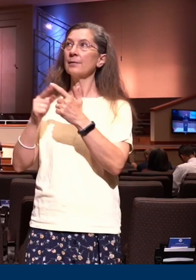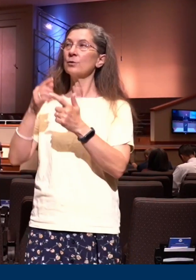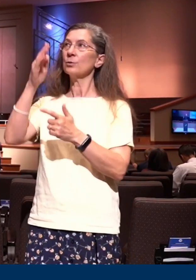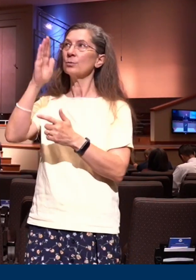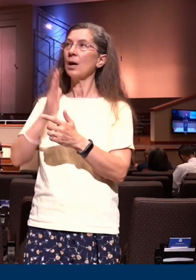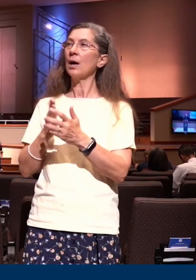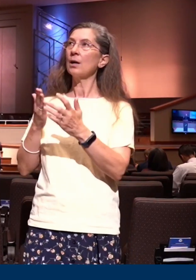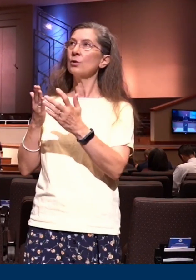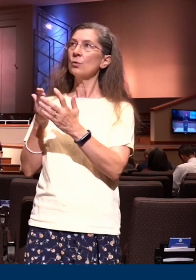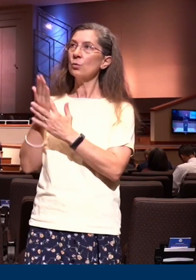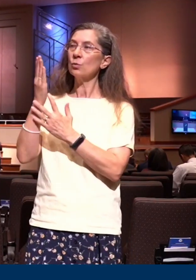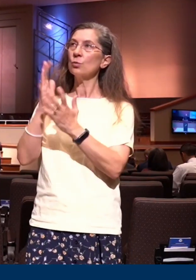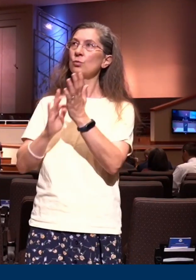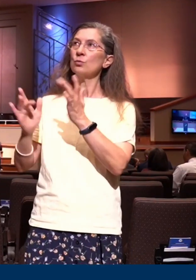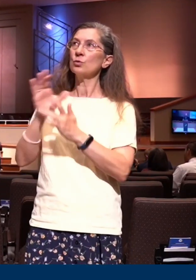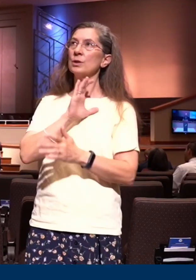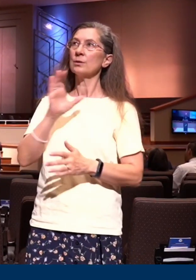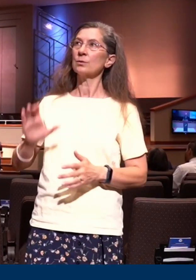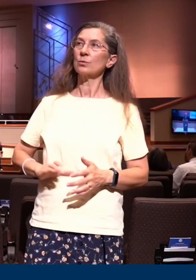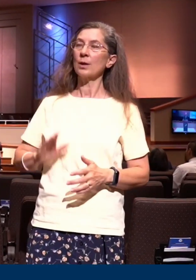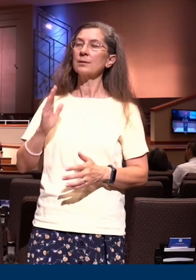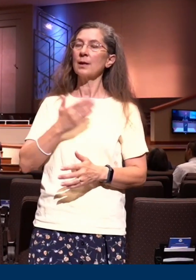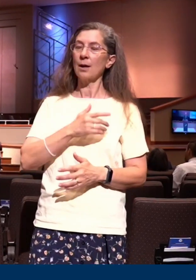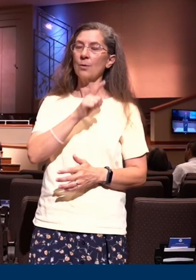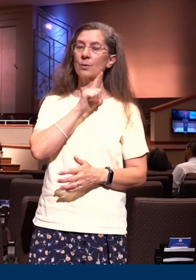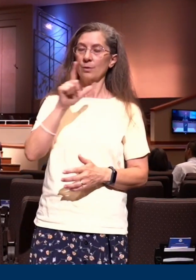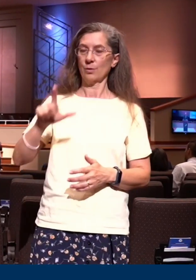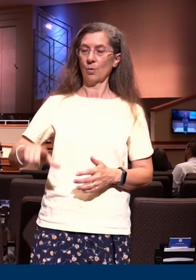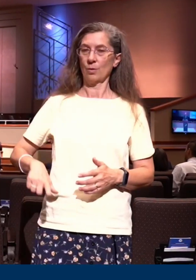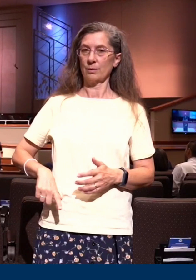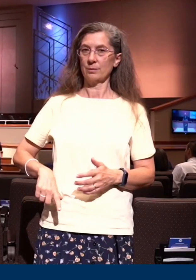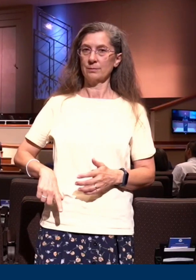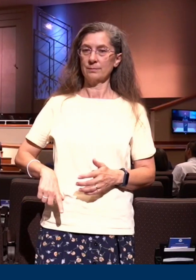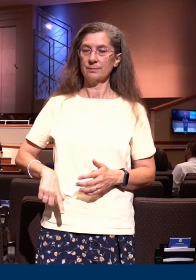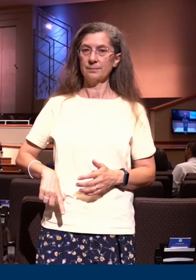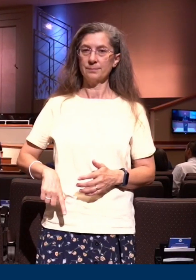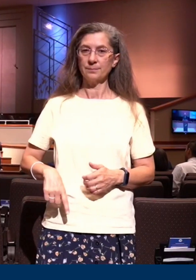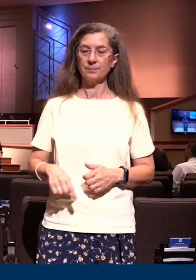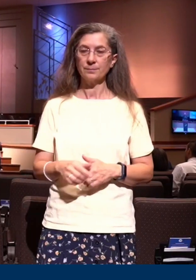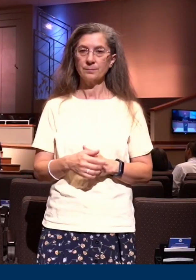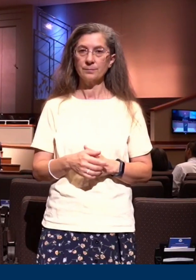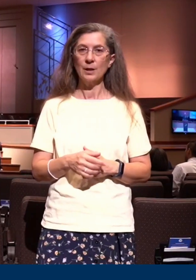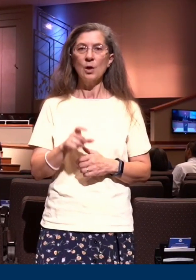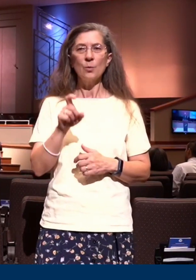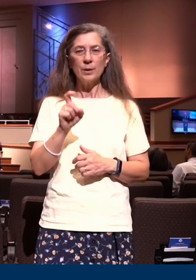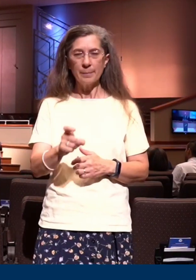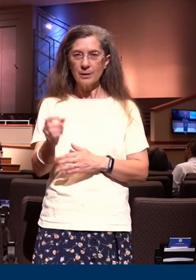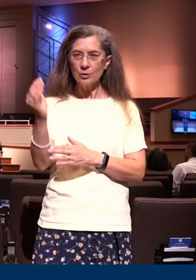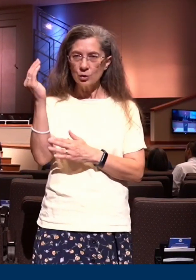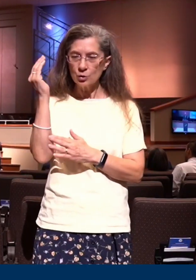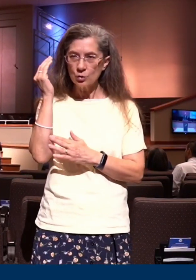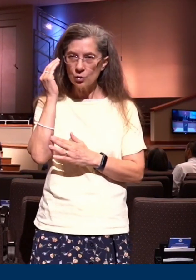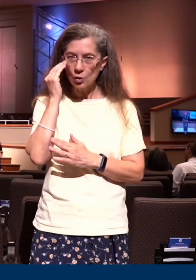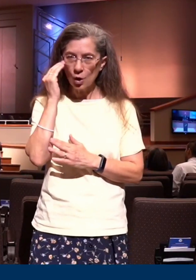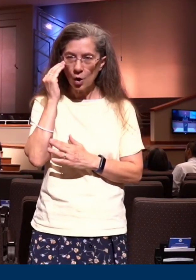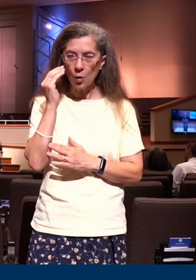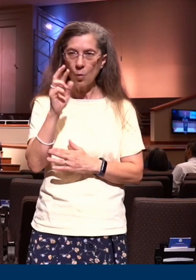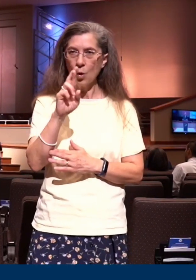through Jesus Christ our Lord there must be a reckoning there must be an